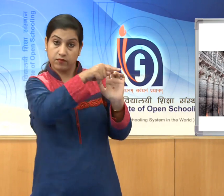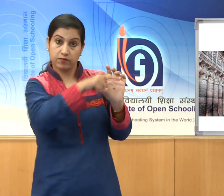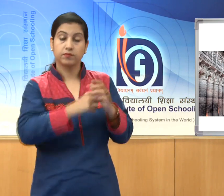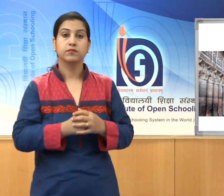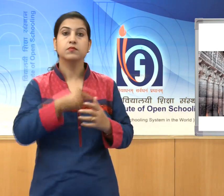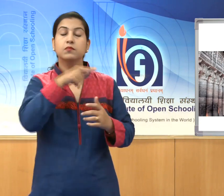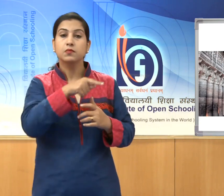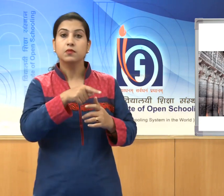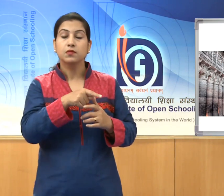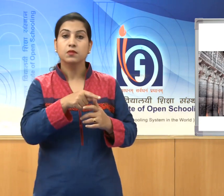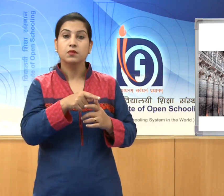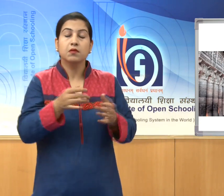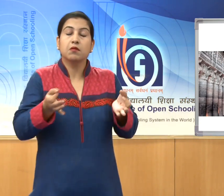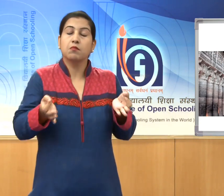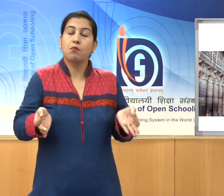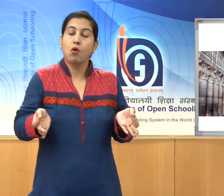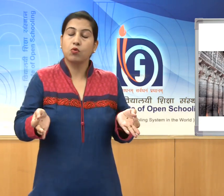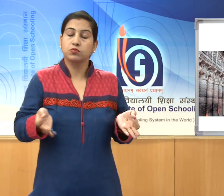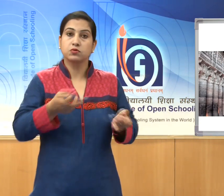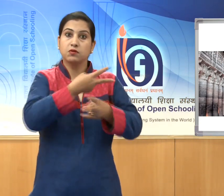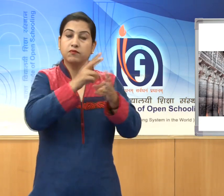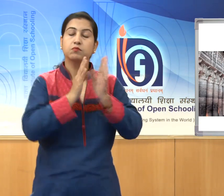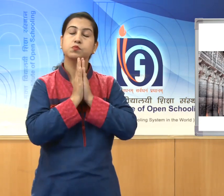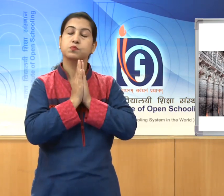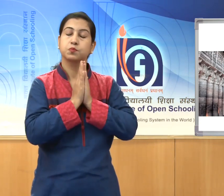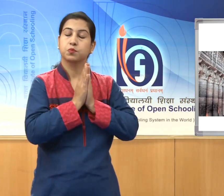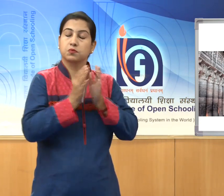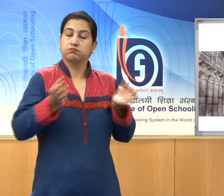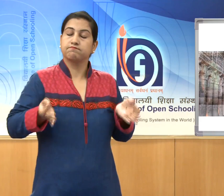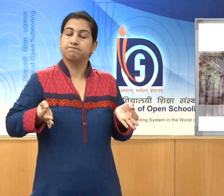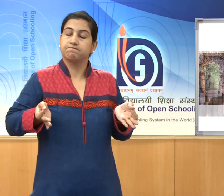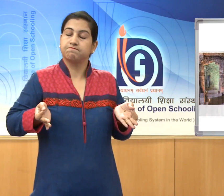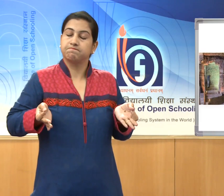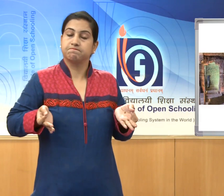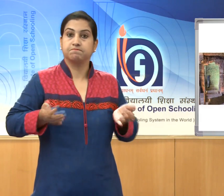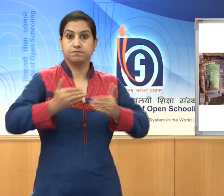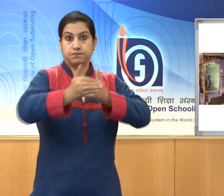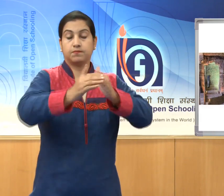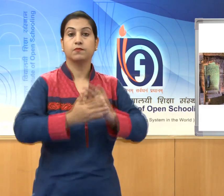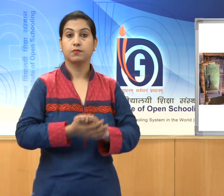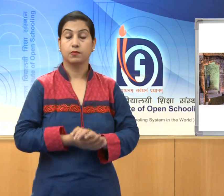monks worship and Viharas